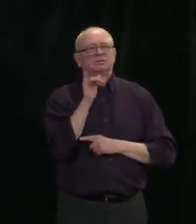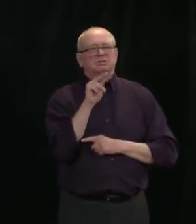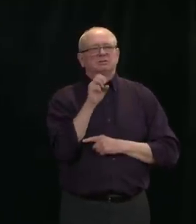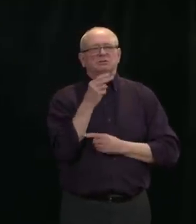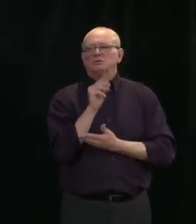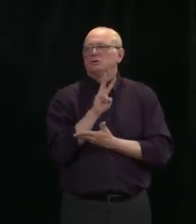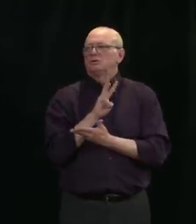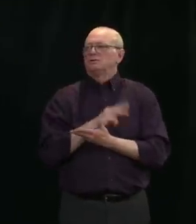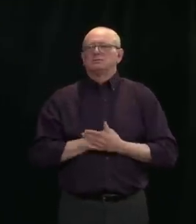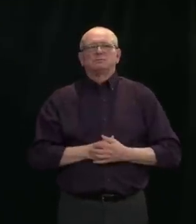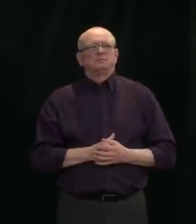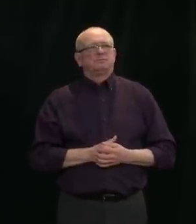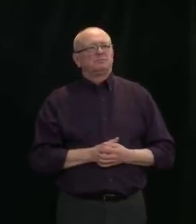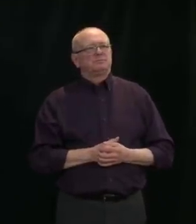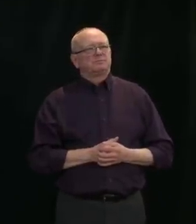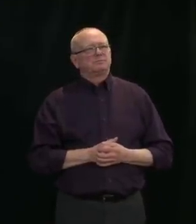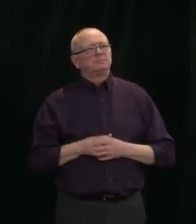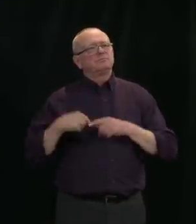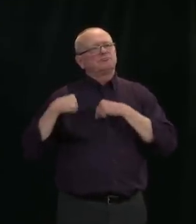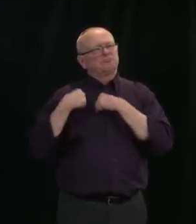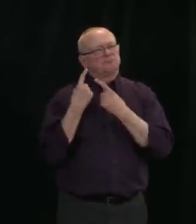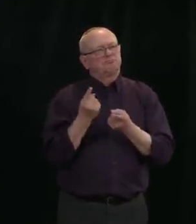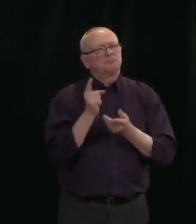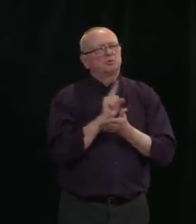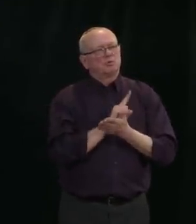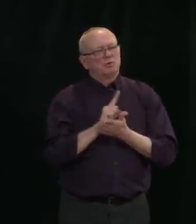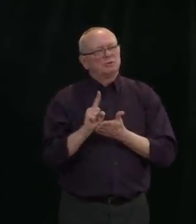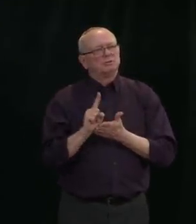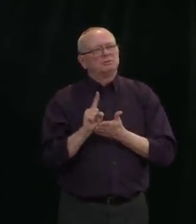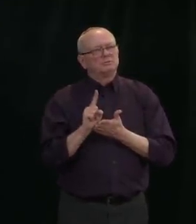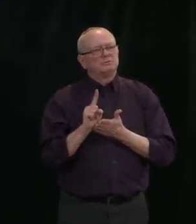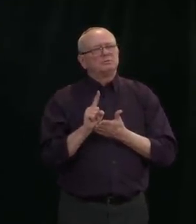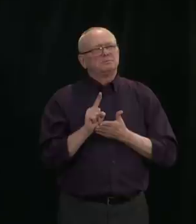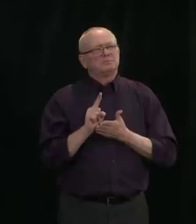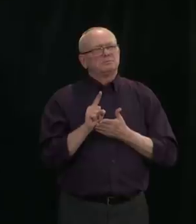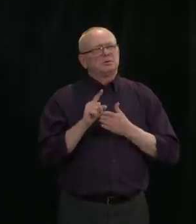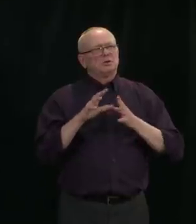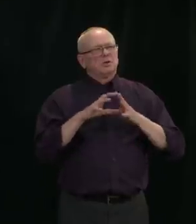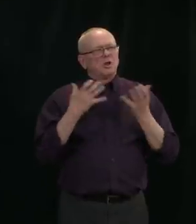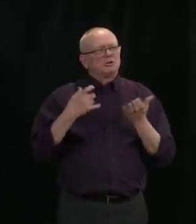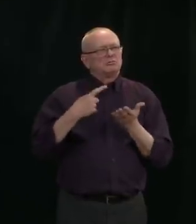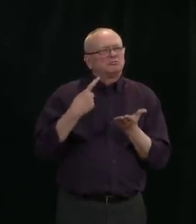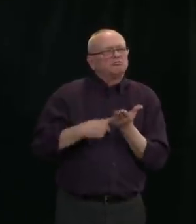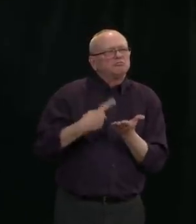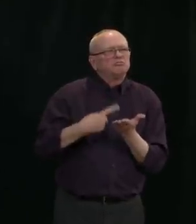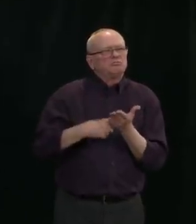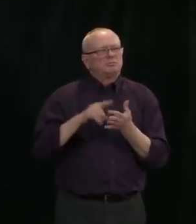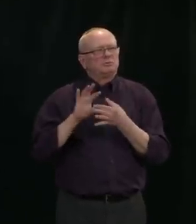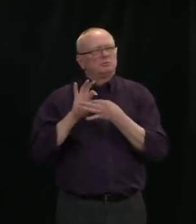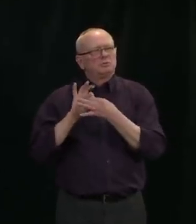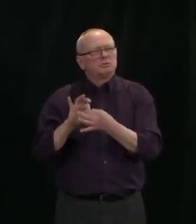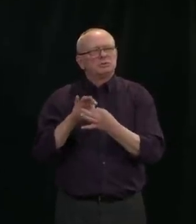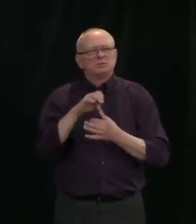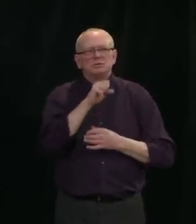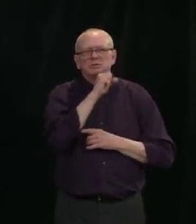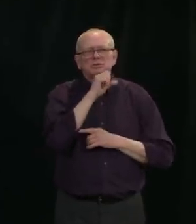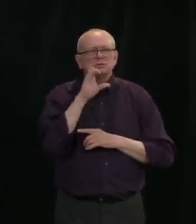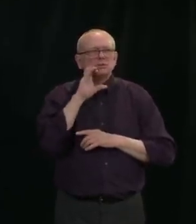facilities over the past week. I was just wondering if and when potentially there's cases